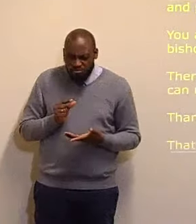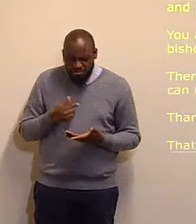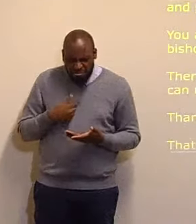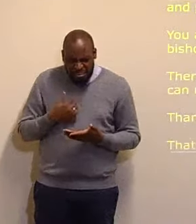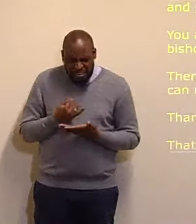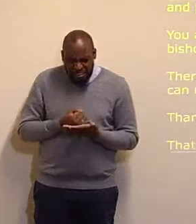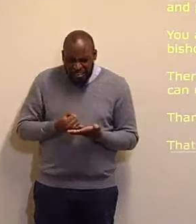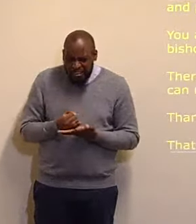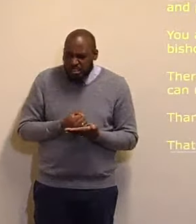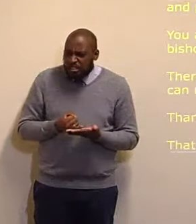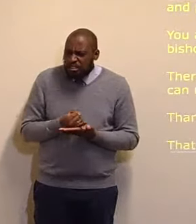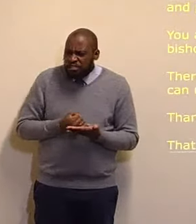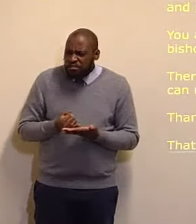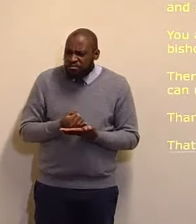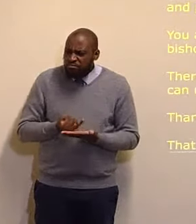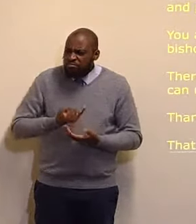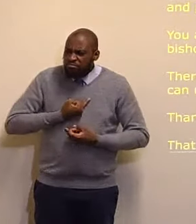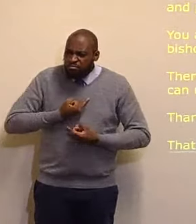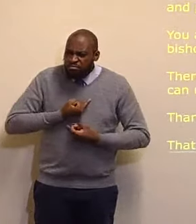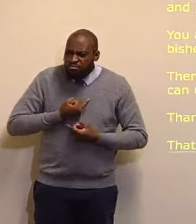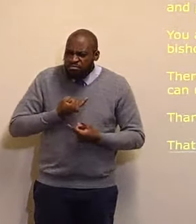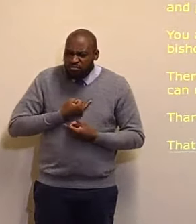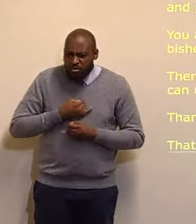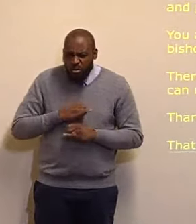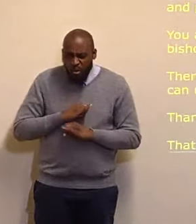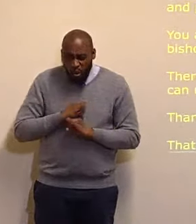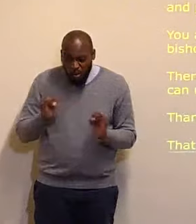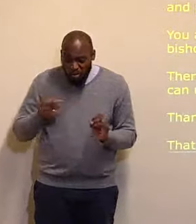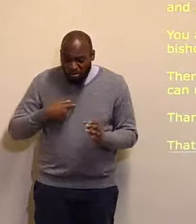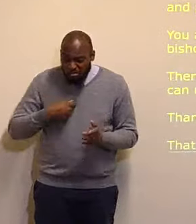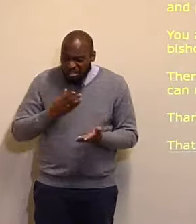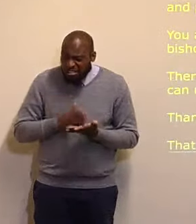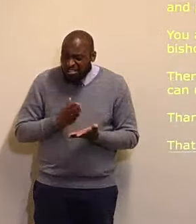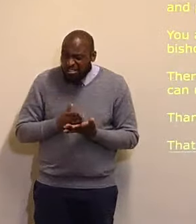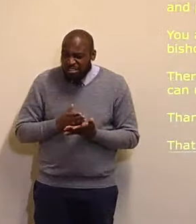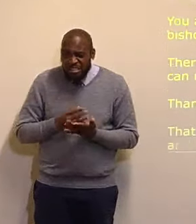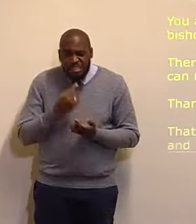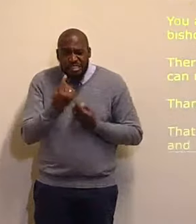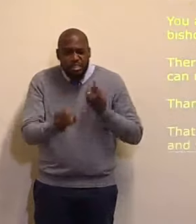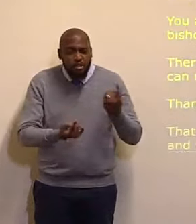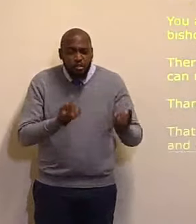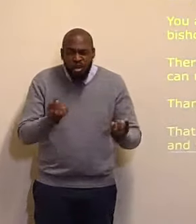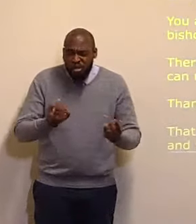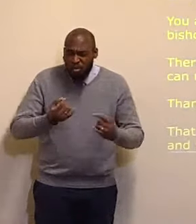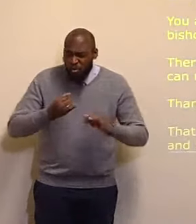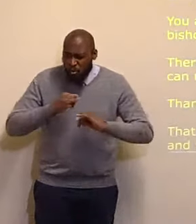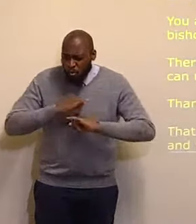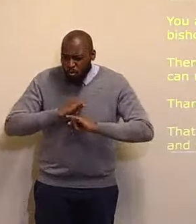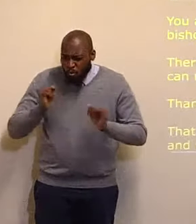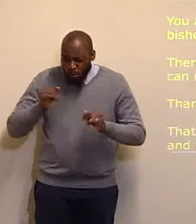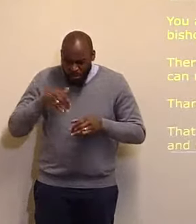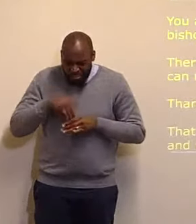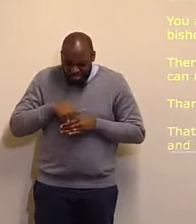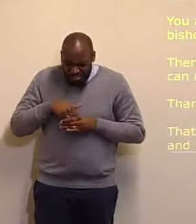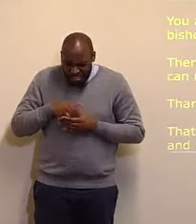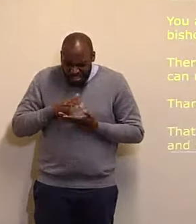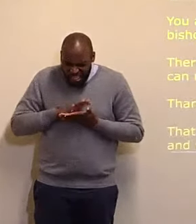who are so wicked, in our innermost persons, we have been redeemed,